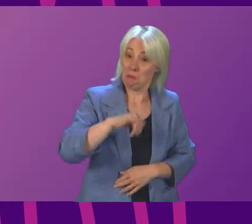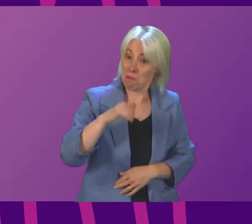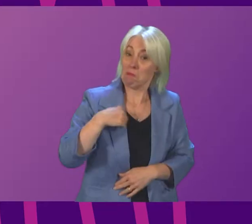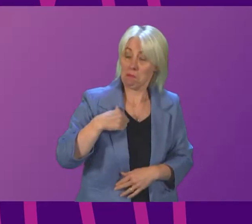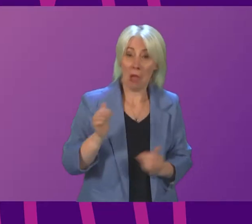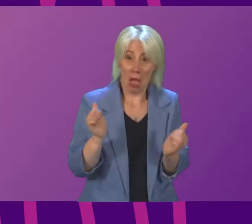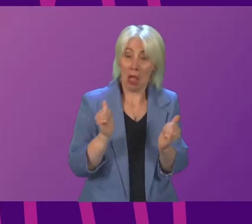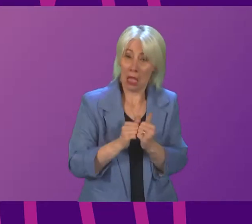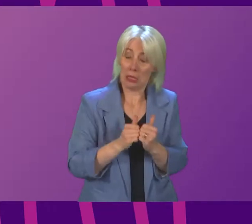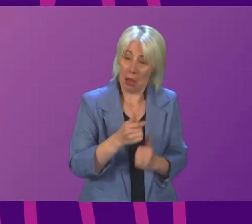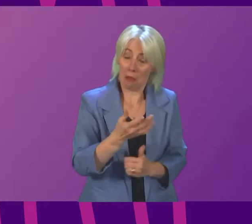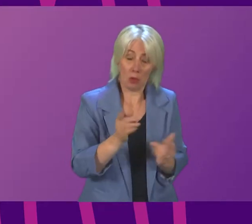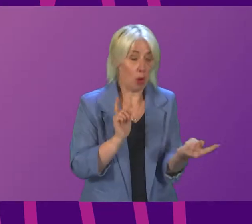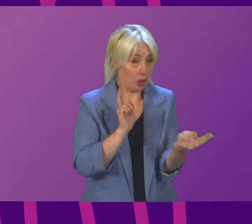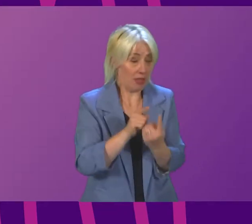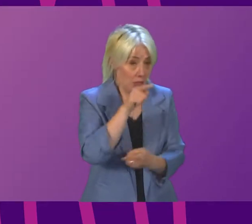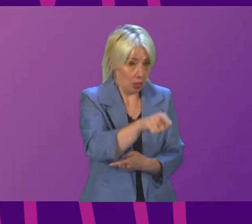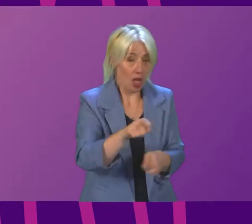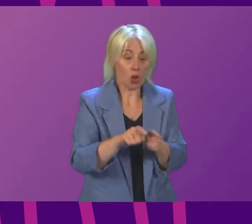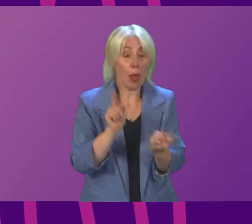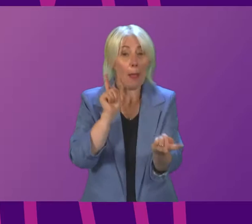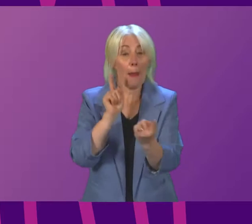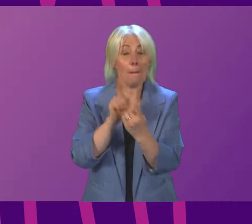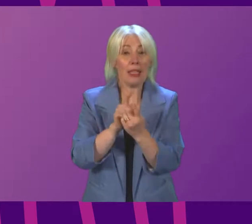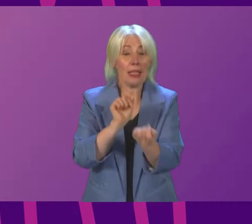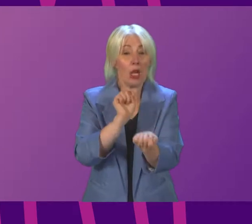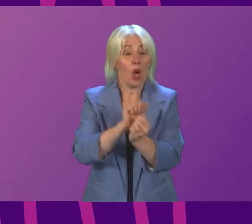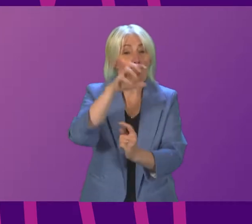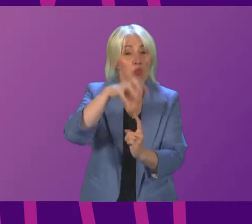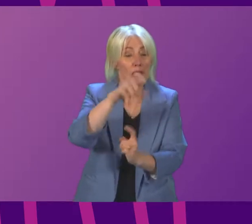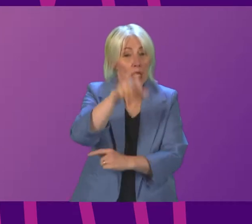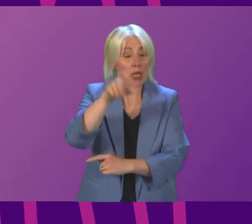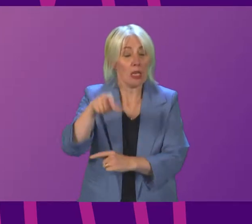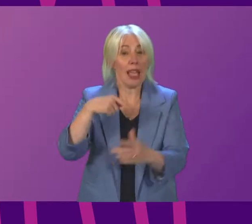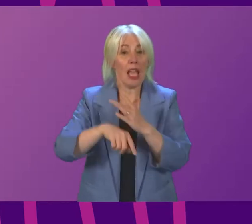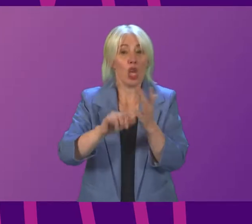up in that meeting and I hope he also agrees to meet the prison officers at Shots who have extended an invitation to him.